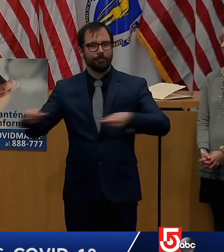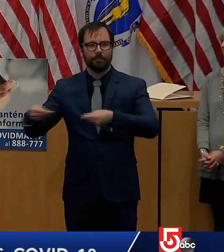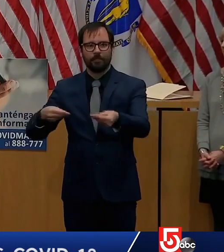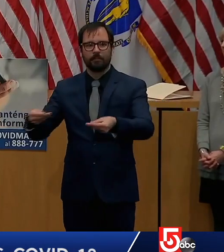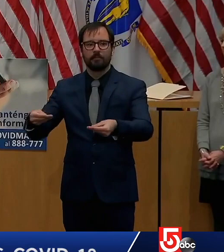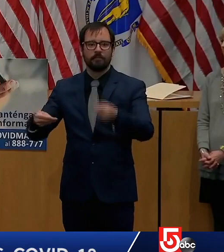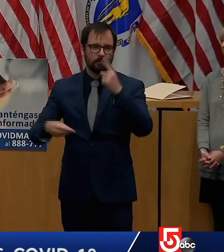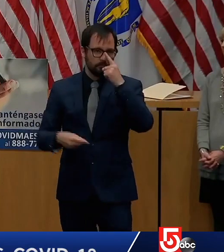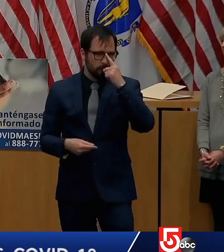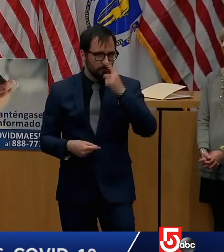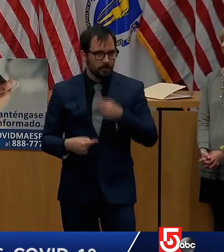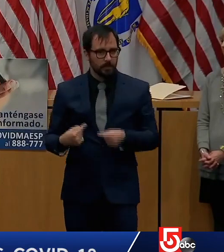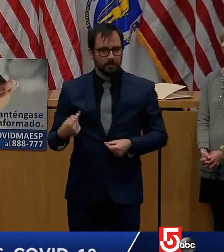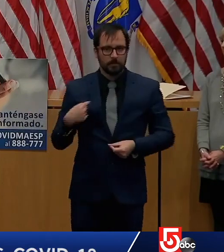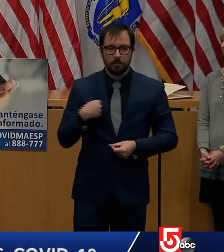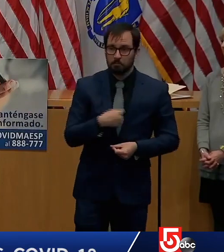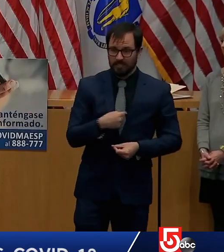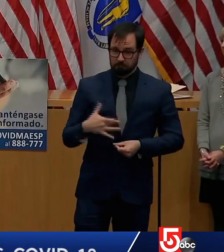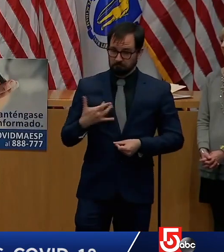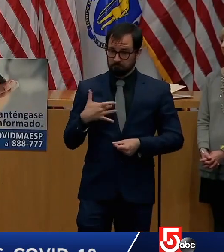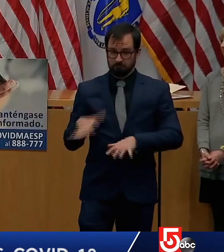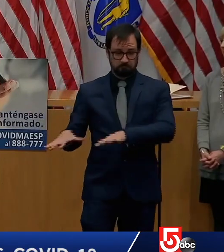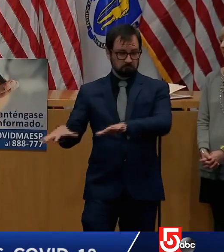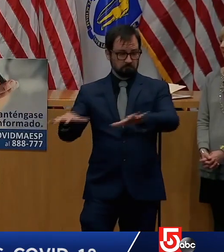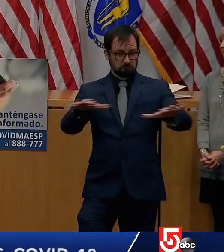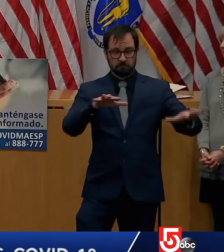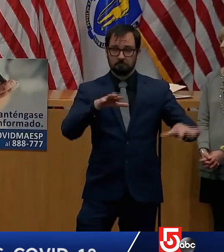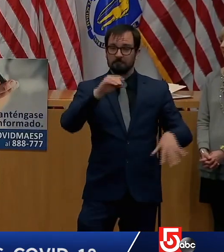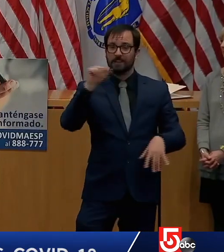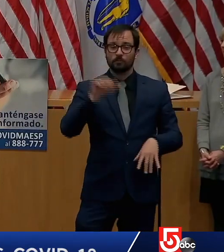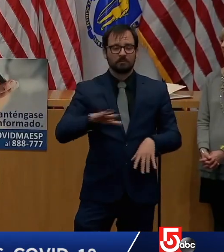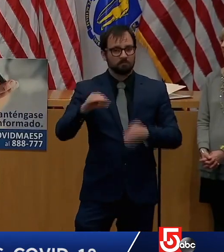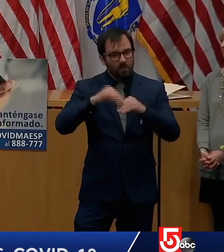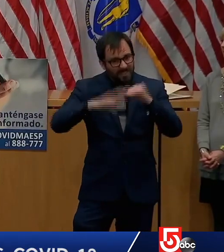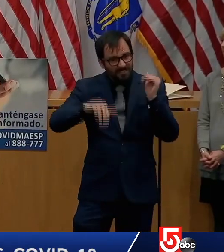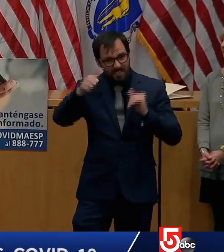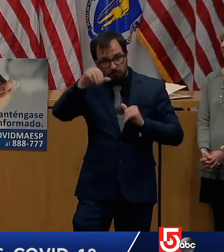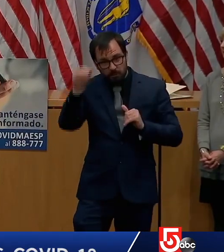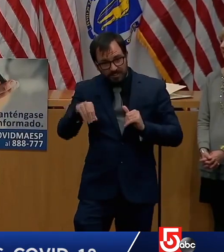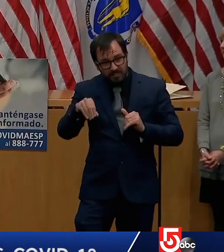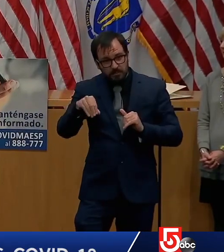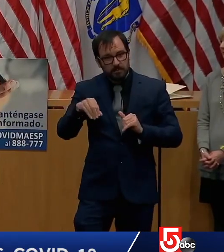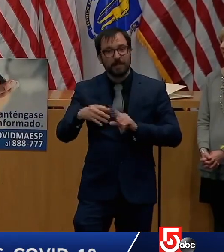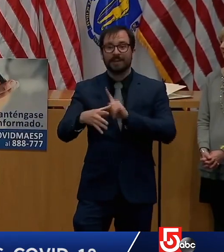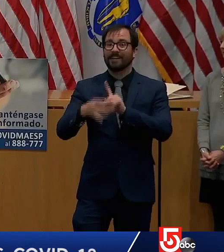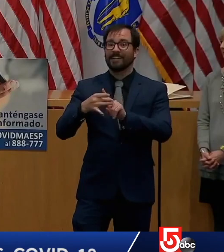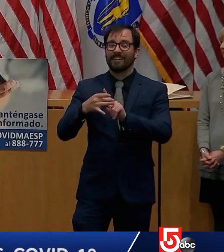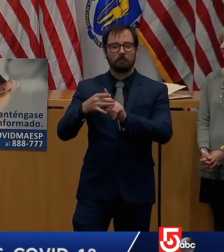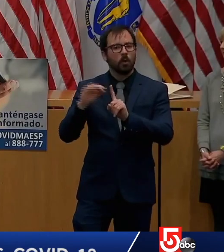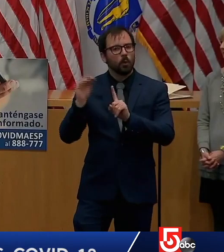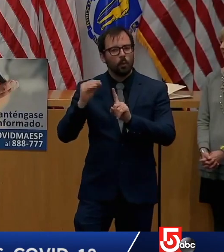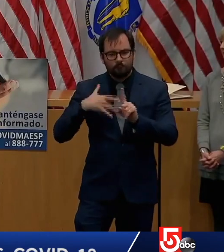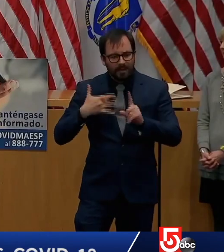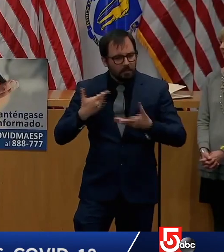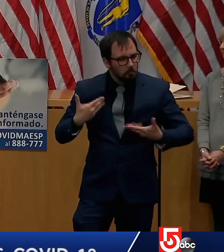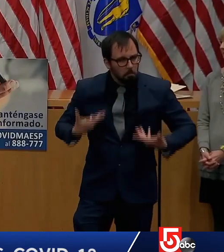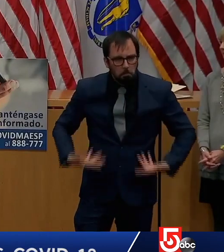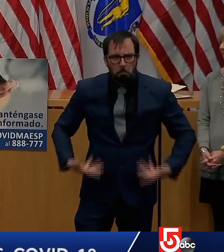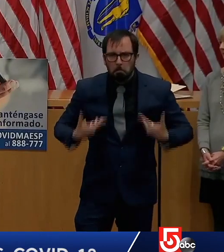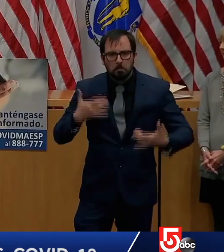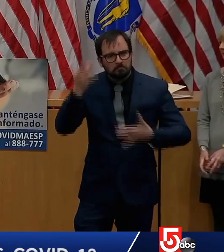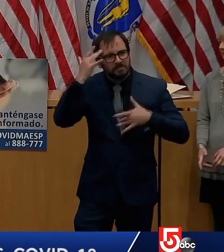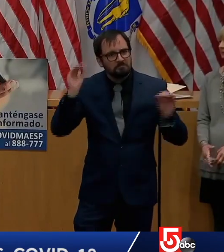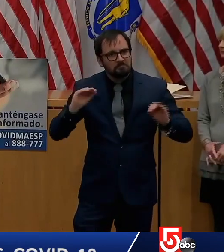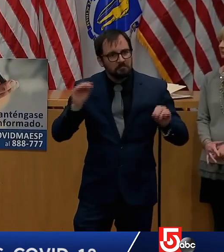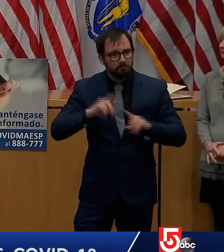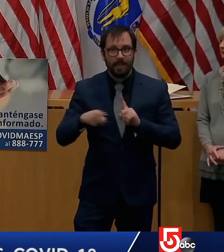And that by definition sets up a dynamic where in the short term the only thing you can do to truly stop it